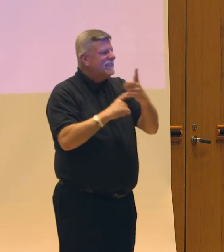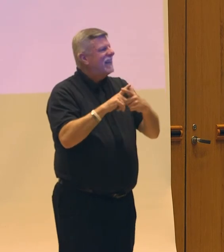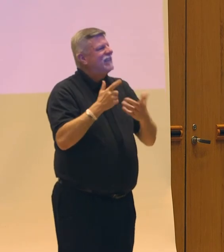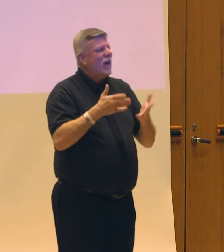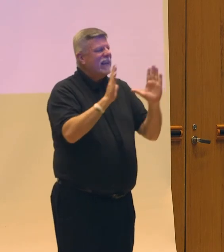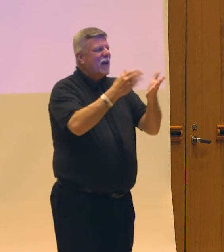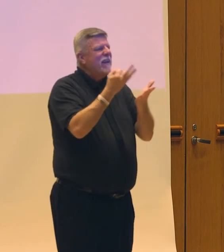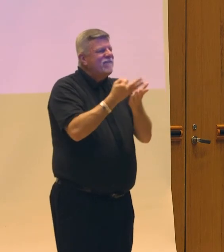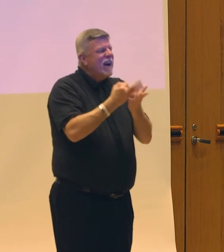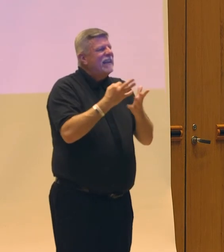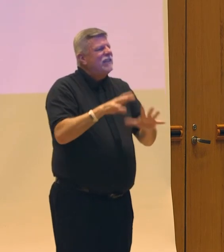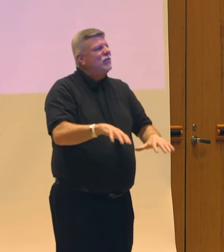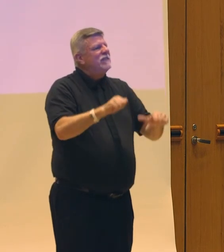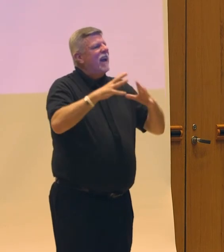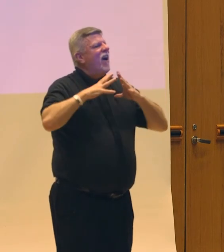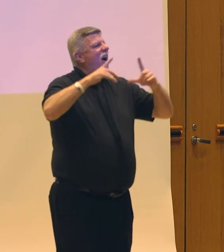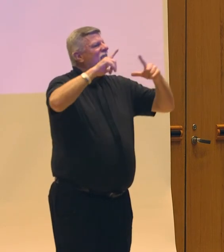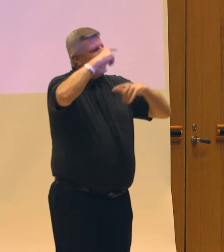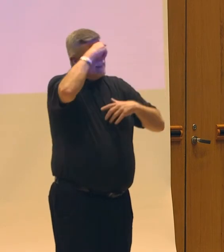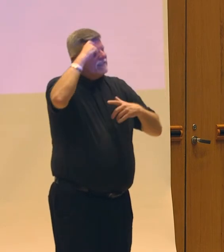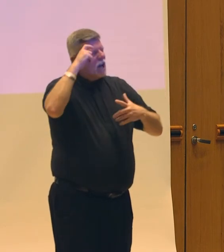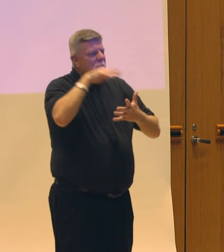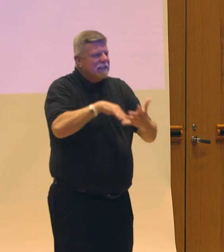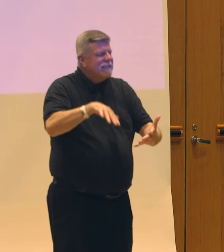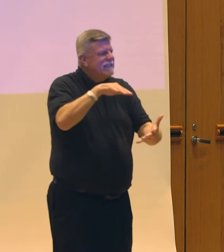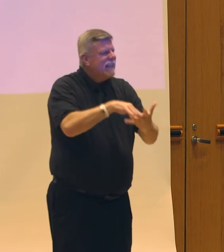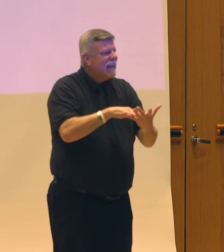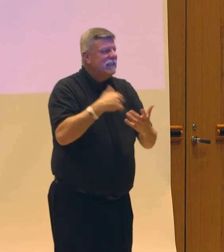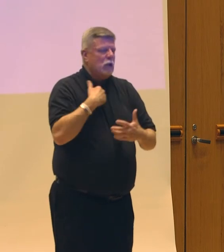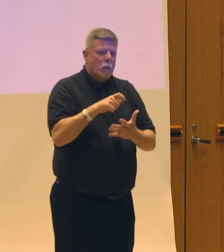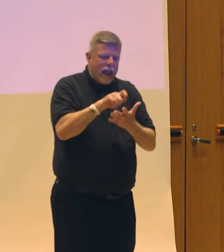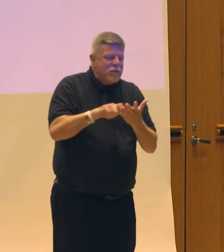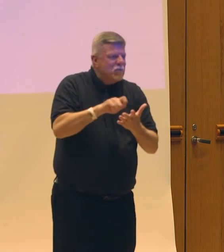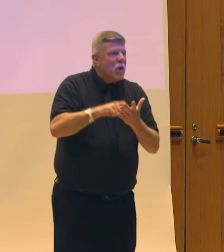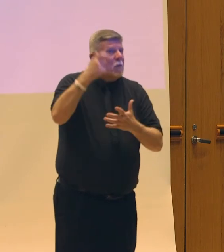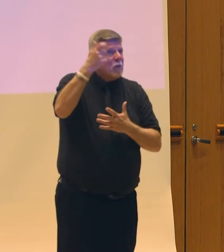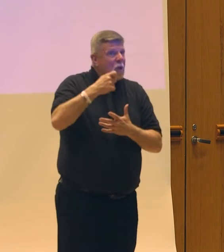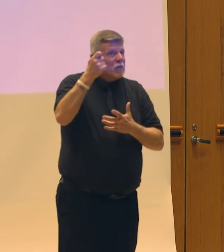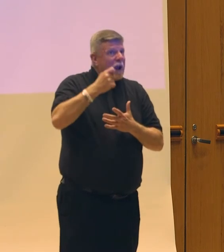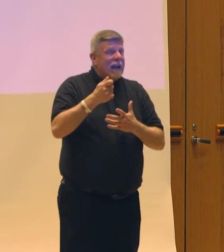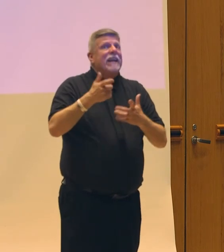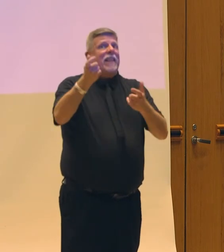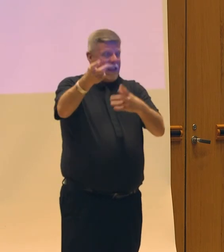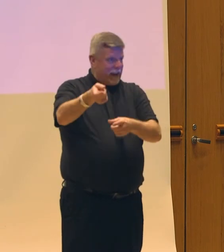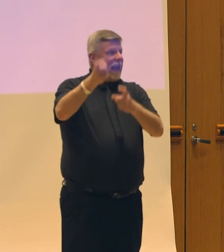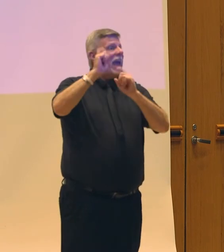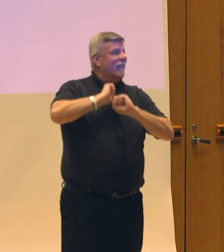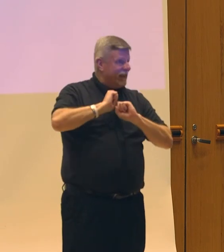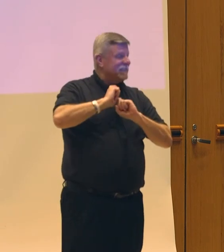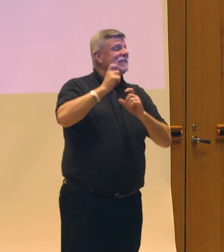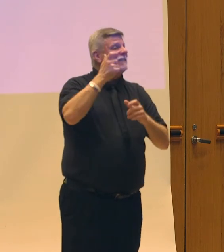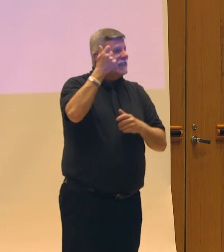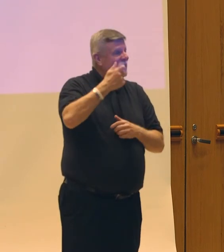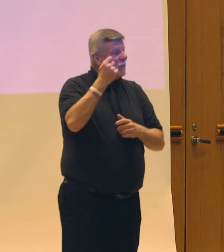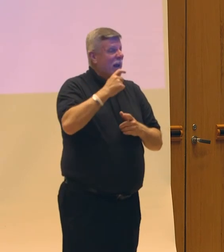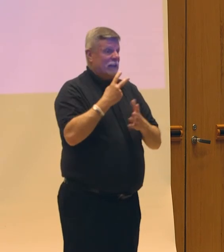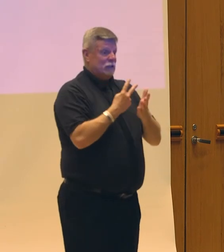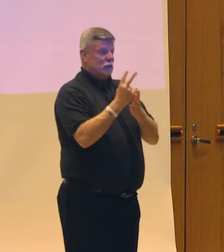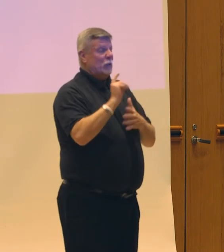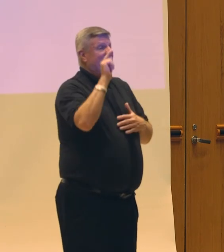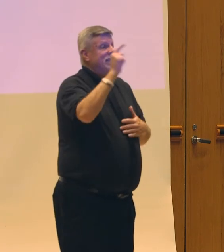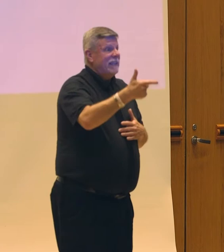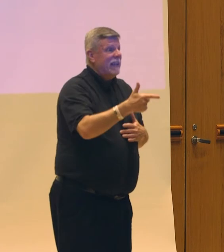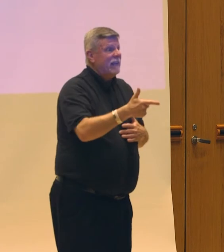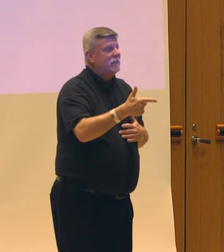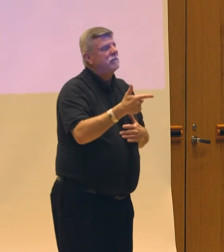a summer to study. We wrote the proposal, we were awarded the grant, and two weeks after I received the grant, my